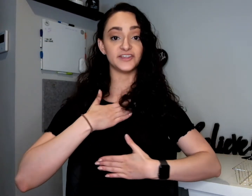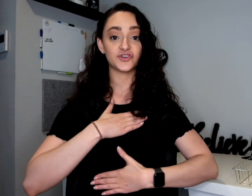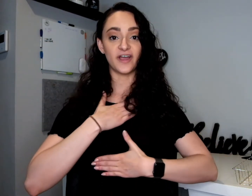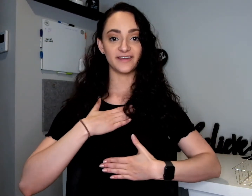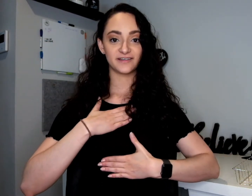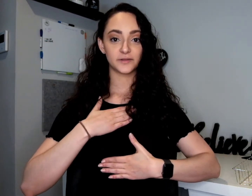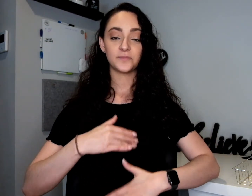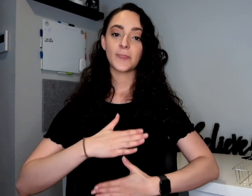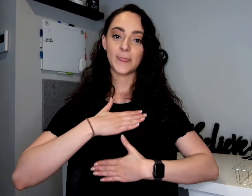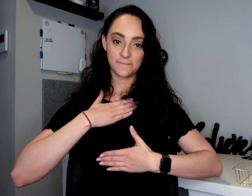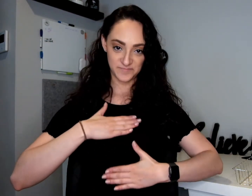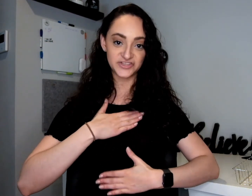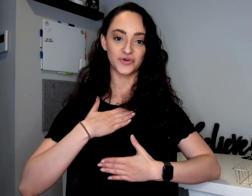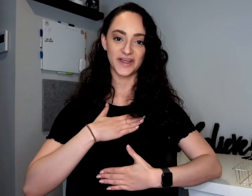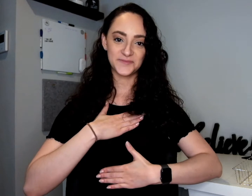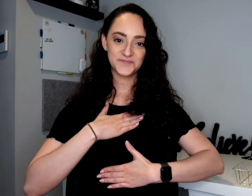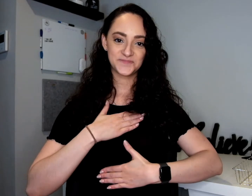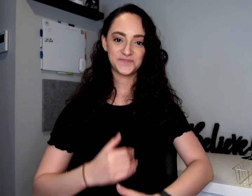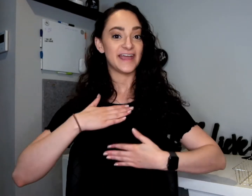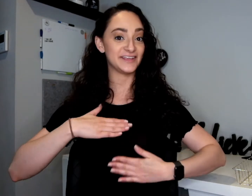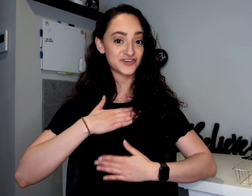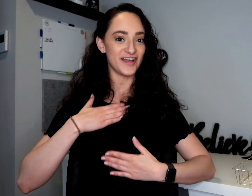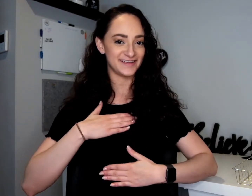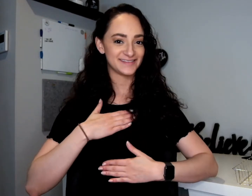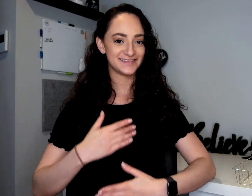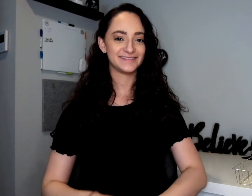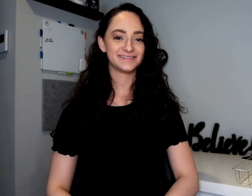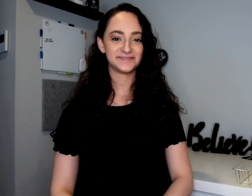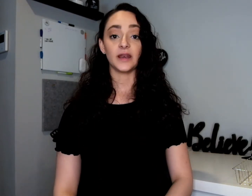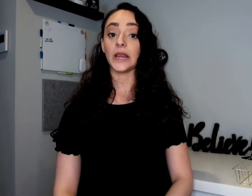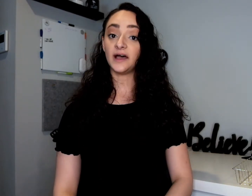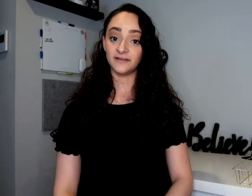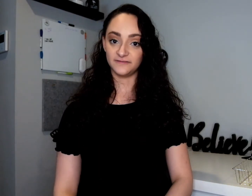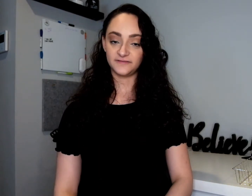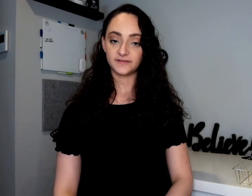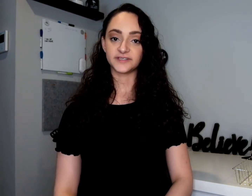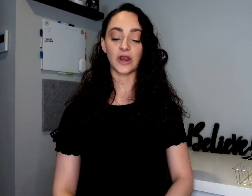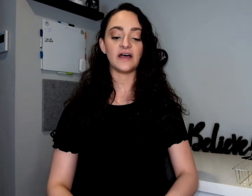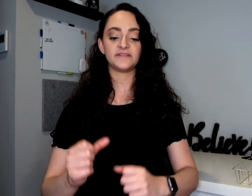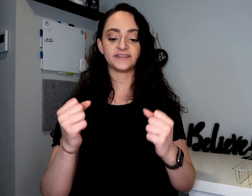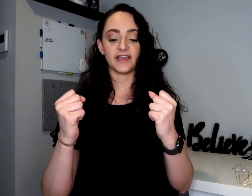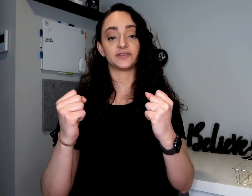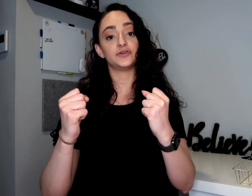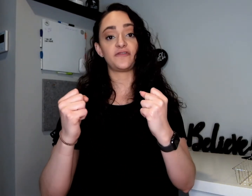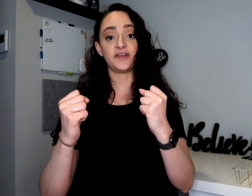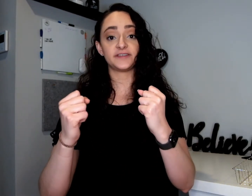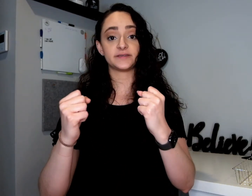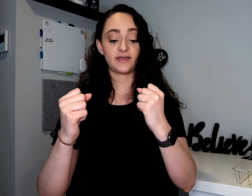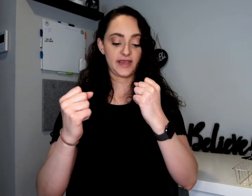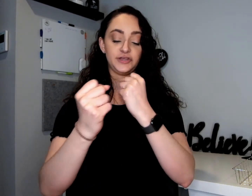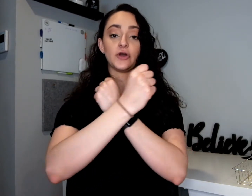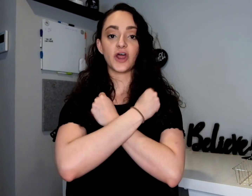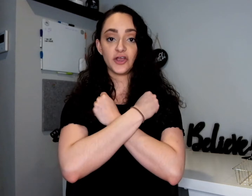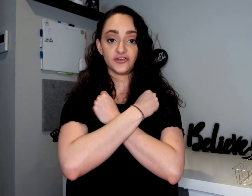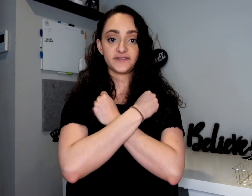Enjoy. Enjoy. Enjoy. Love. So love is like two fists and you go to hug yourself.